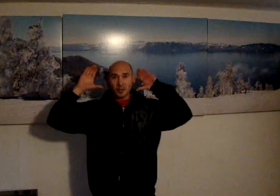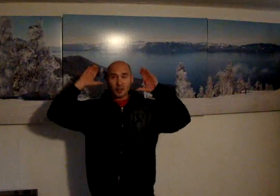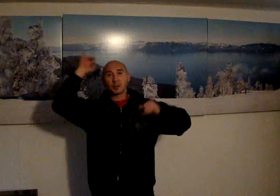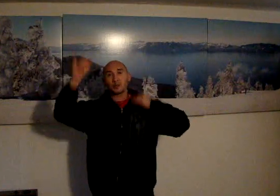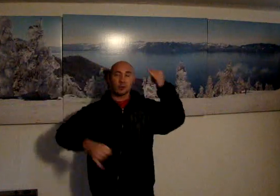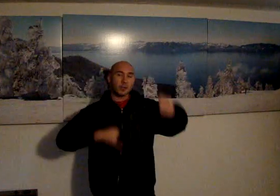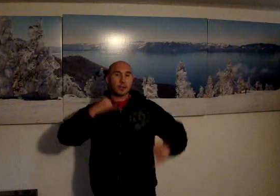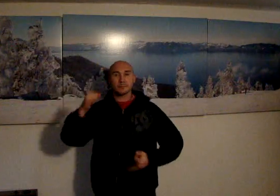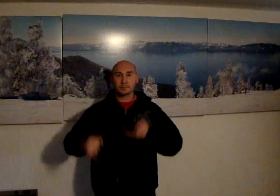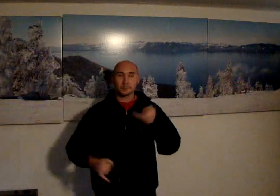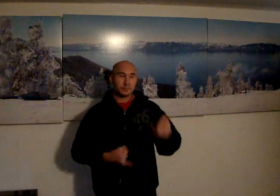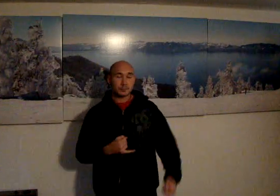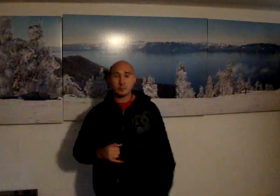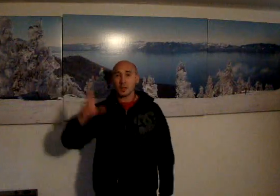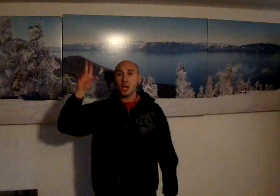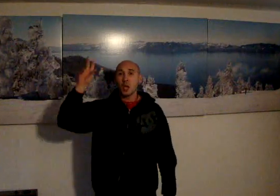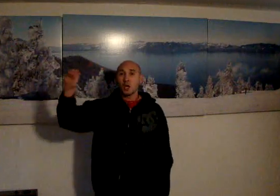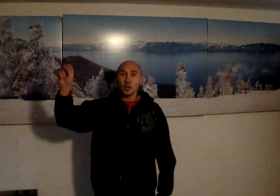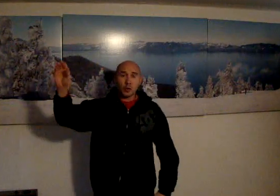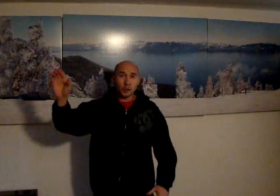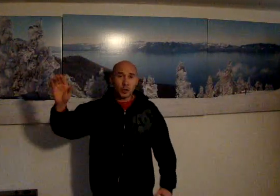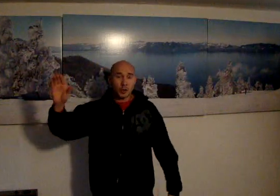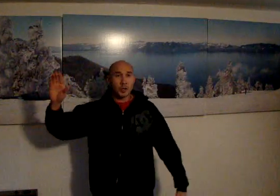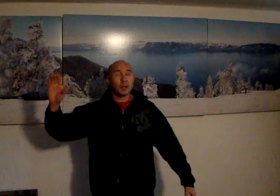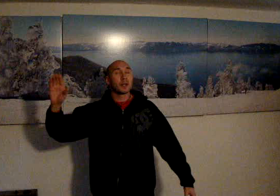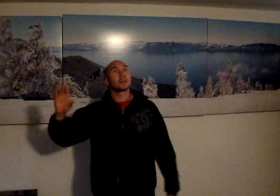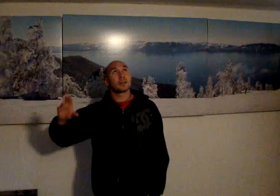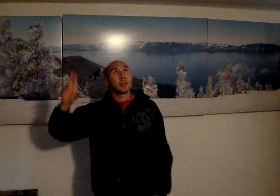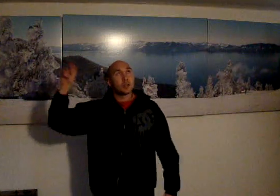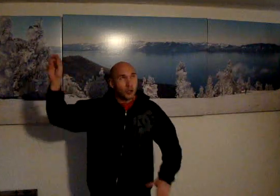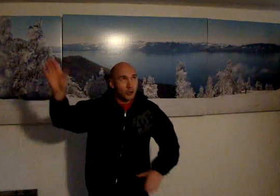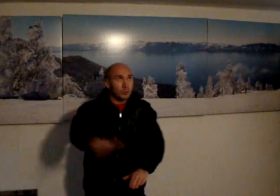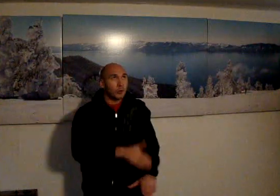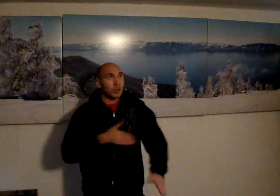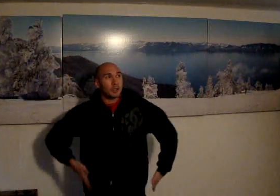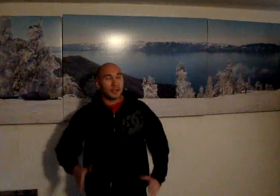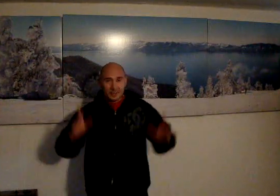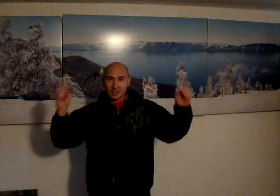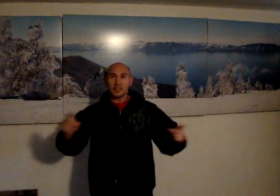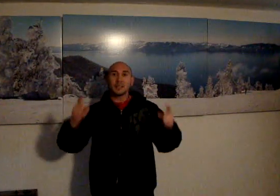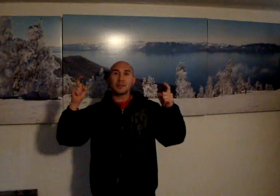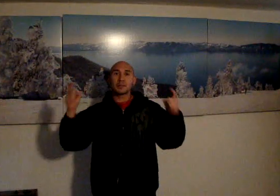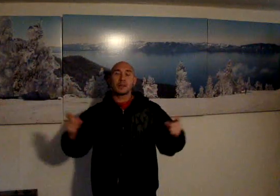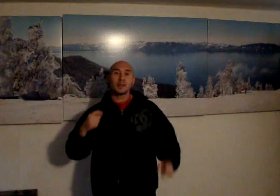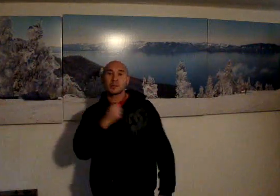joy no no more let sins and